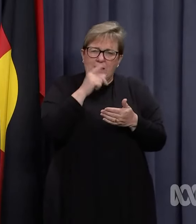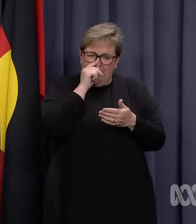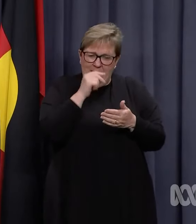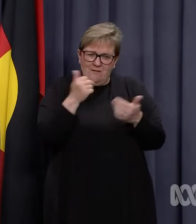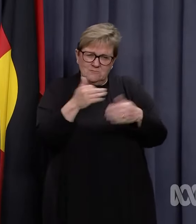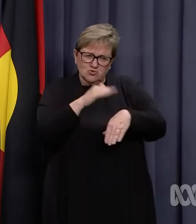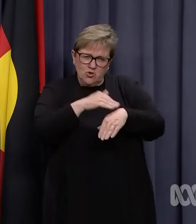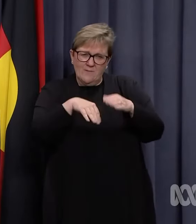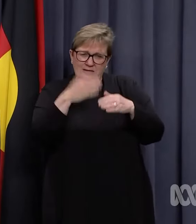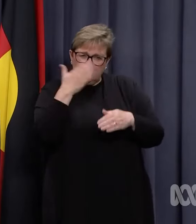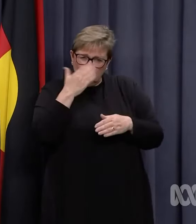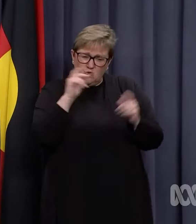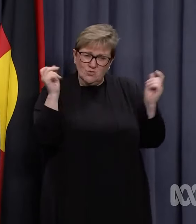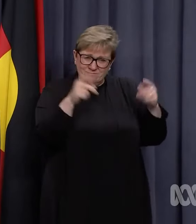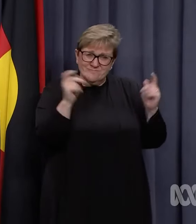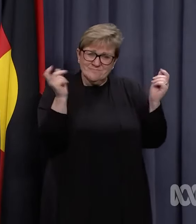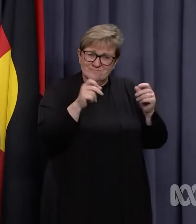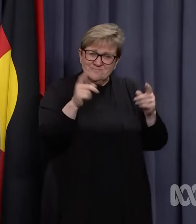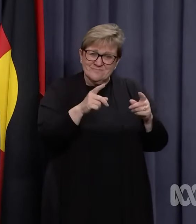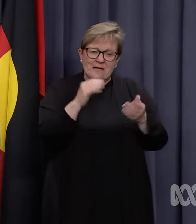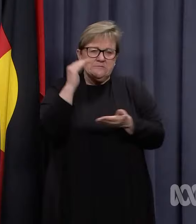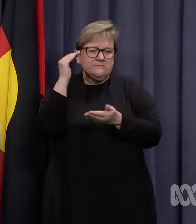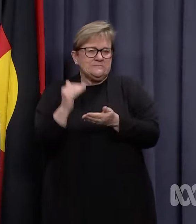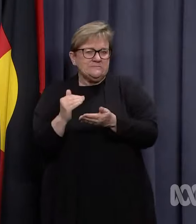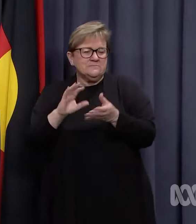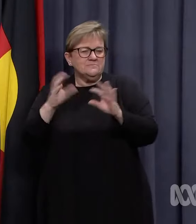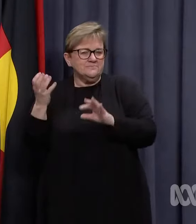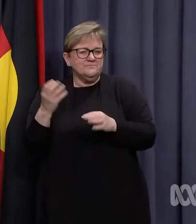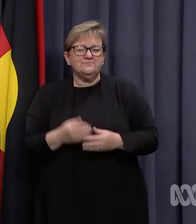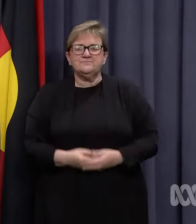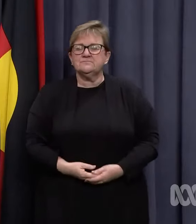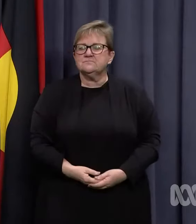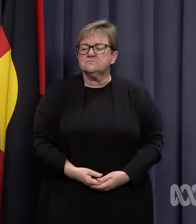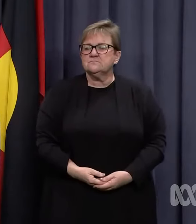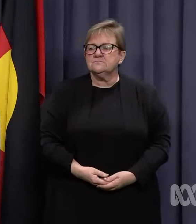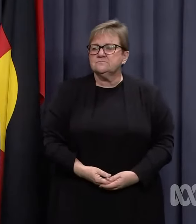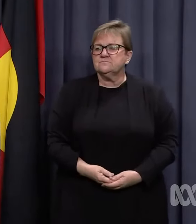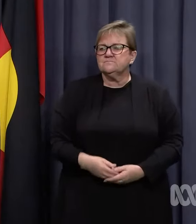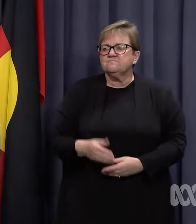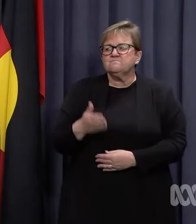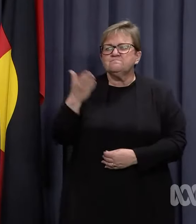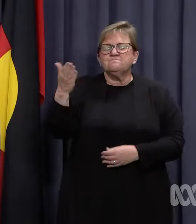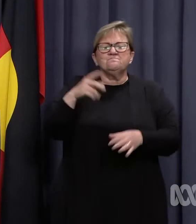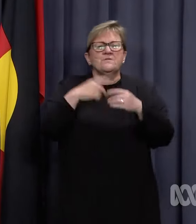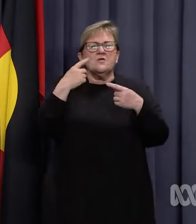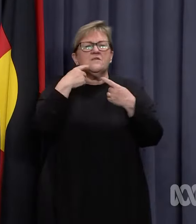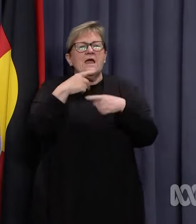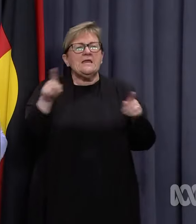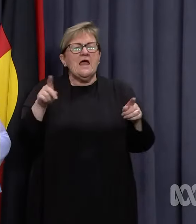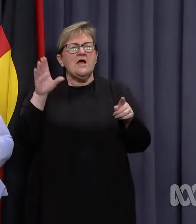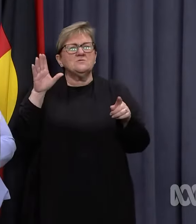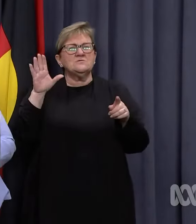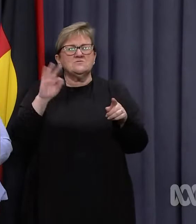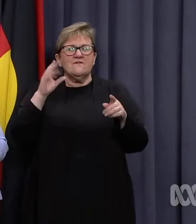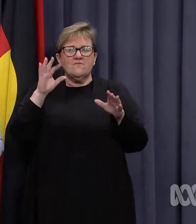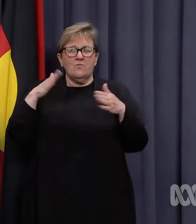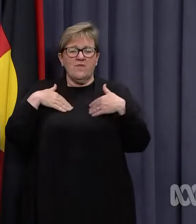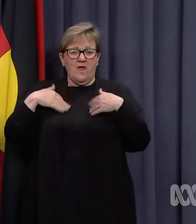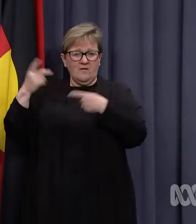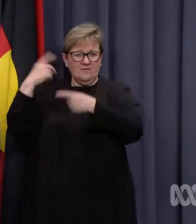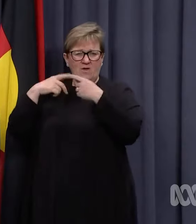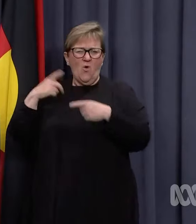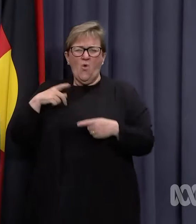of time that students can spend at school and minimise the disruption. These announcements today are based on advice from the Chief Health Officer.